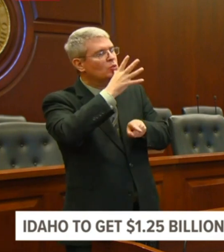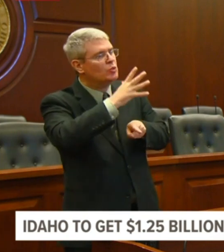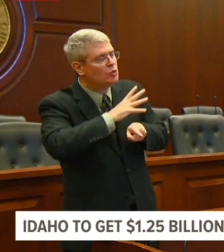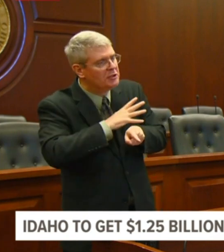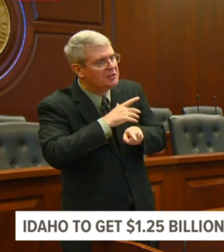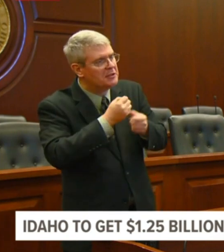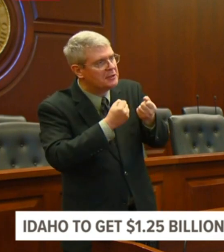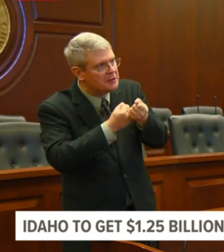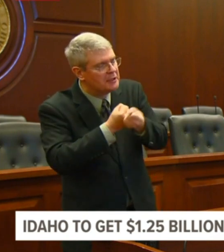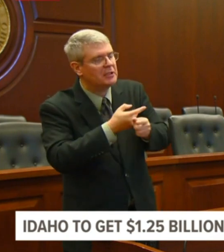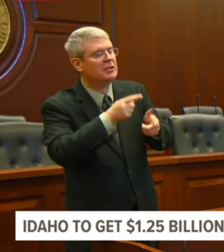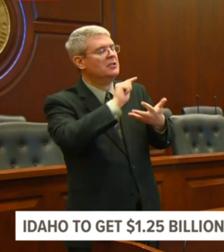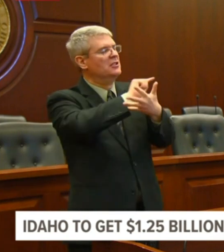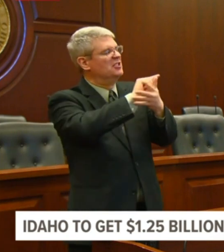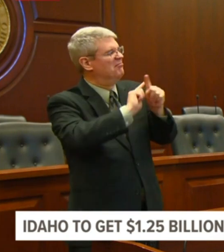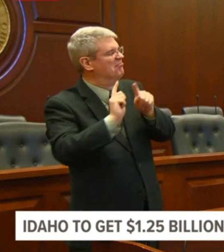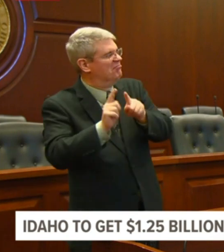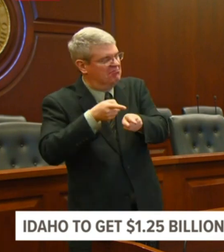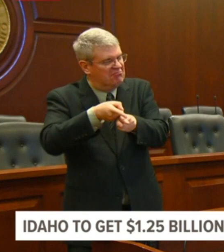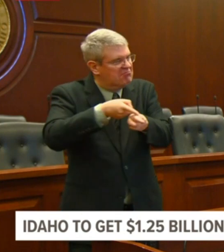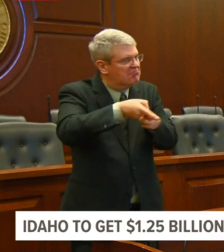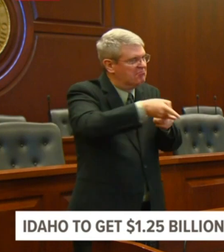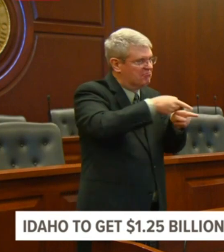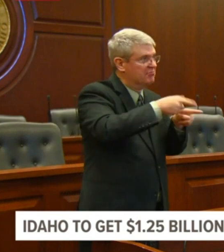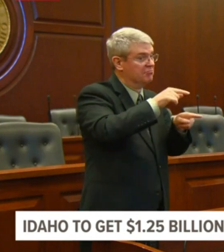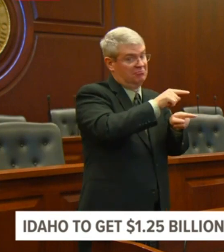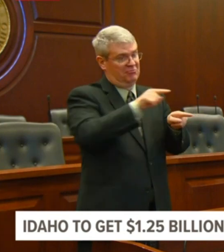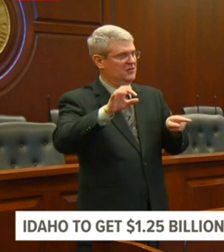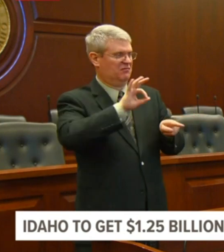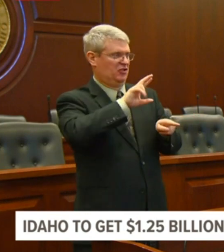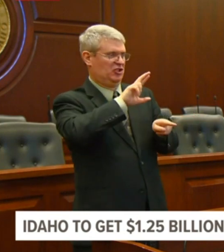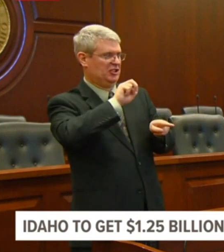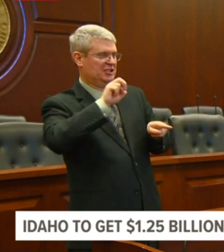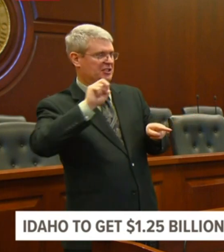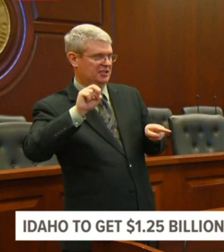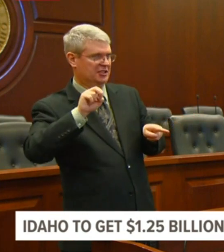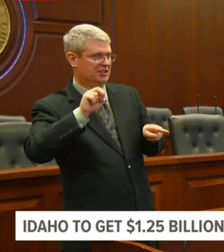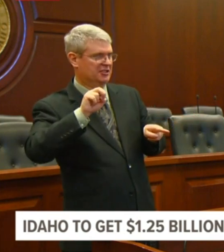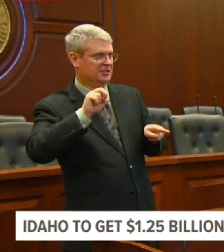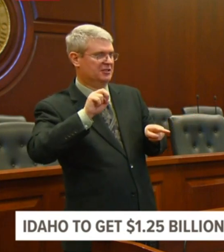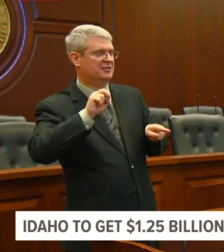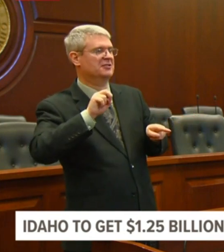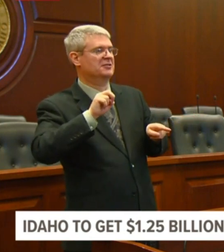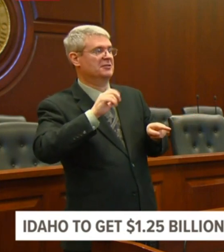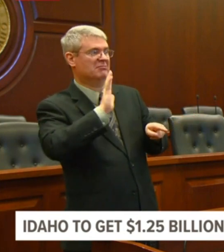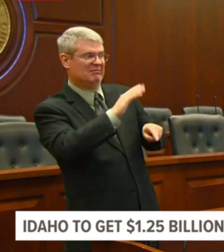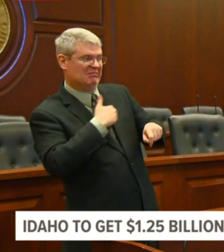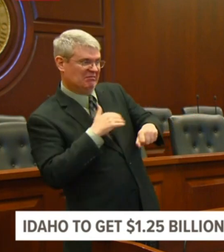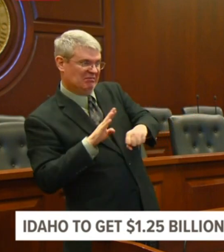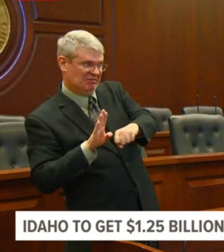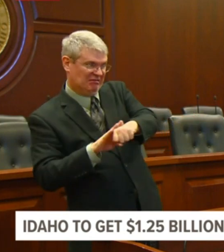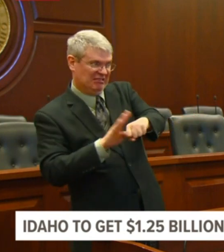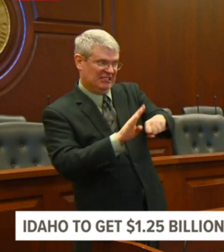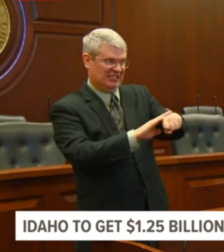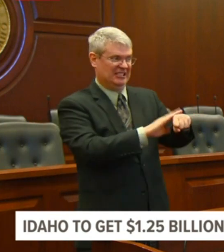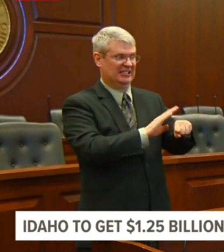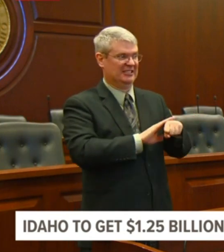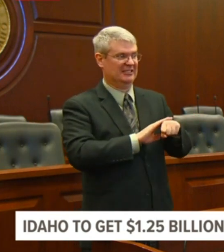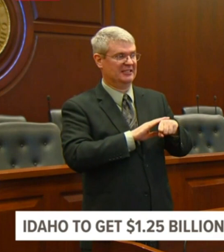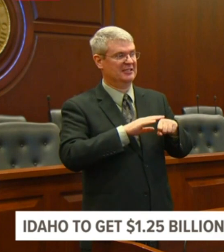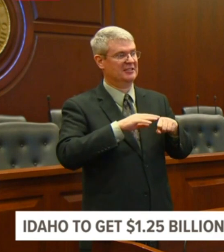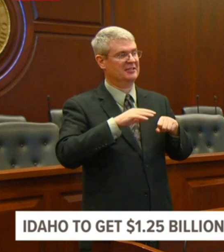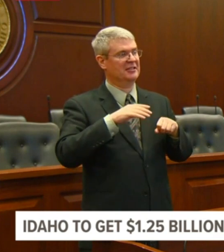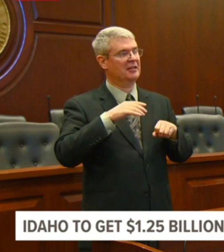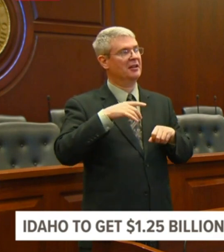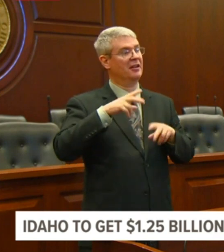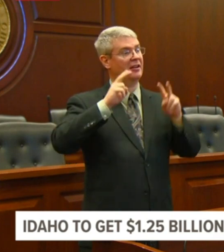reality that at times like this scammers do come online. And if anyone is charging you for advice or counseling on an SBA loan,